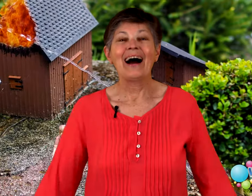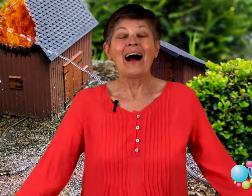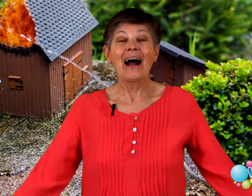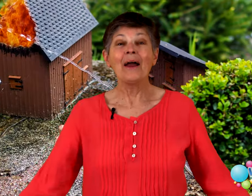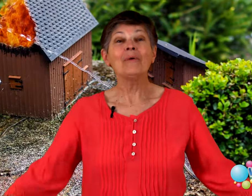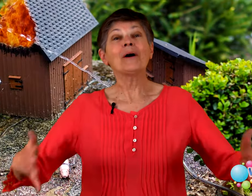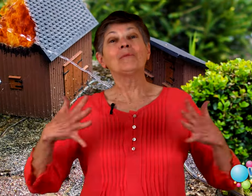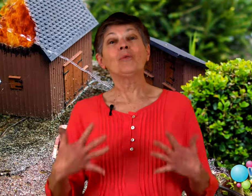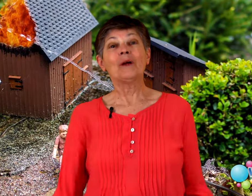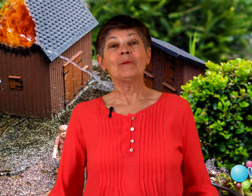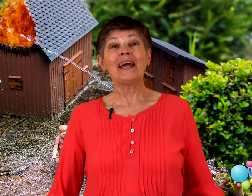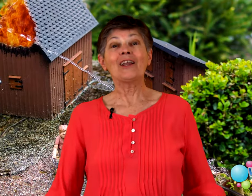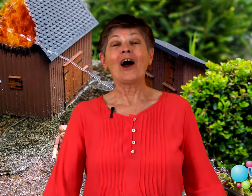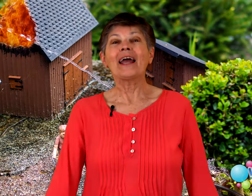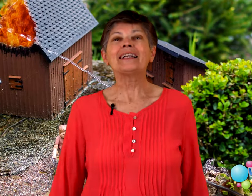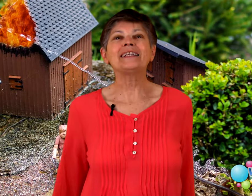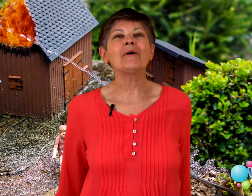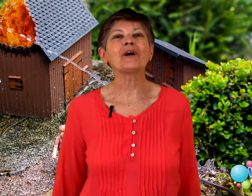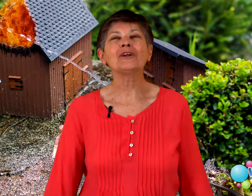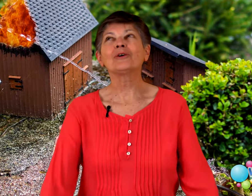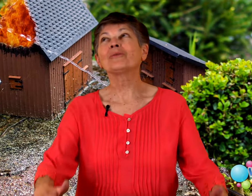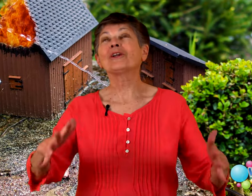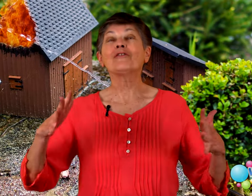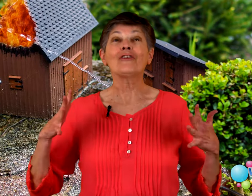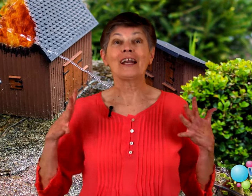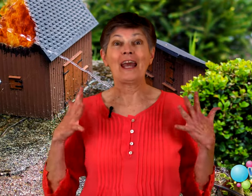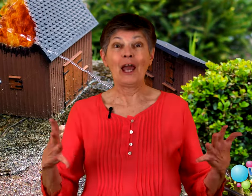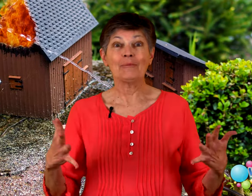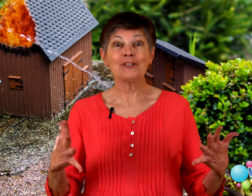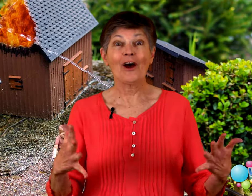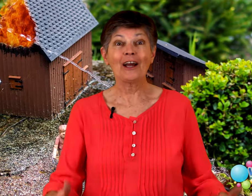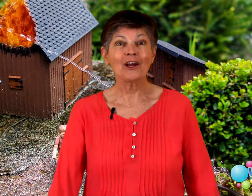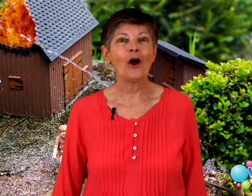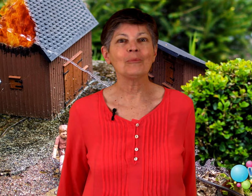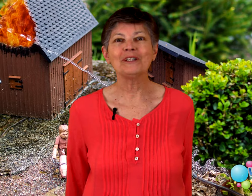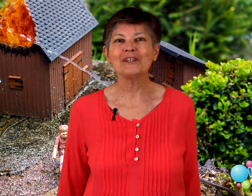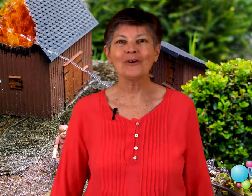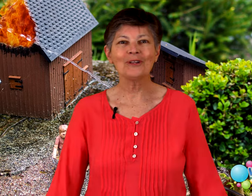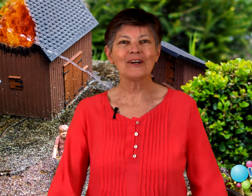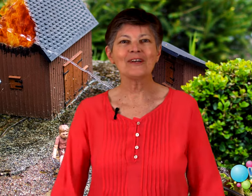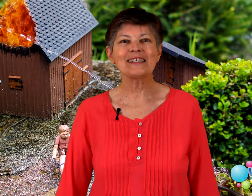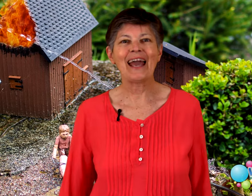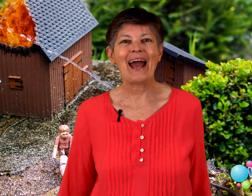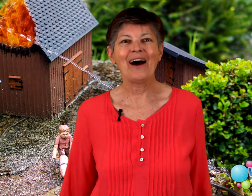Hi welcome to We Play Along. Today we're going to do a really fun camp song called Mrs. O'Leary's Cow.